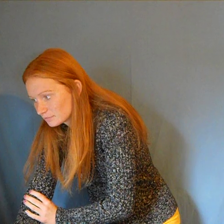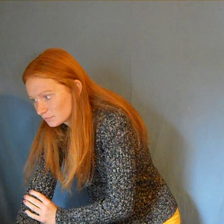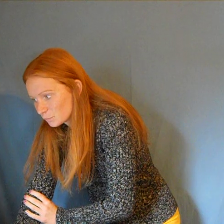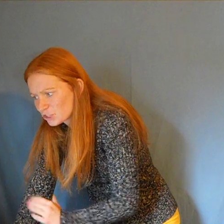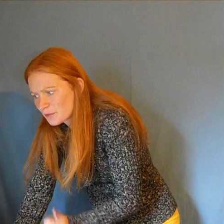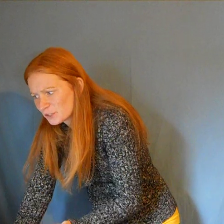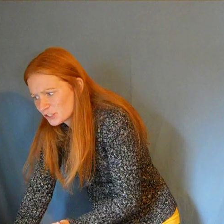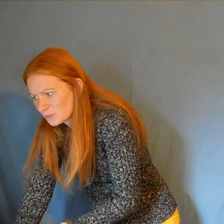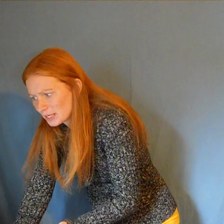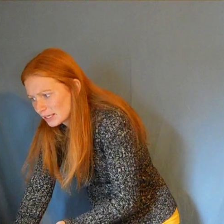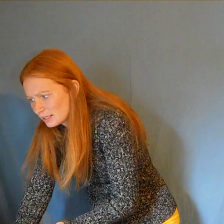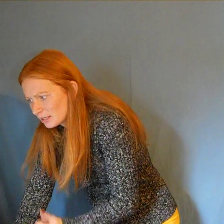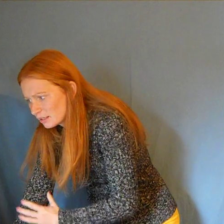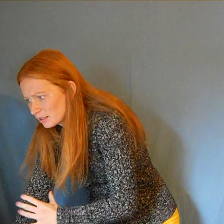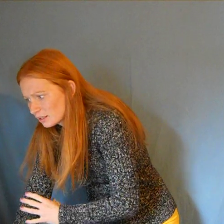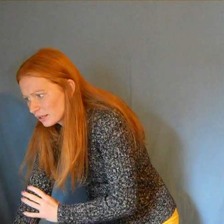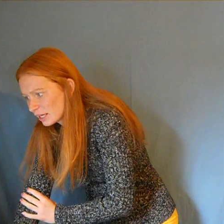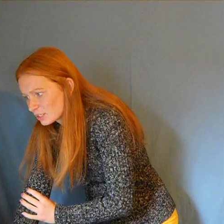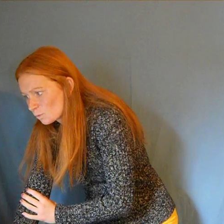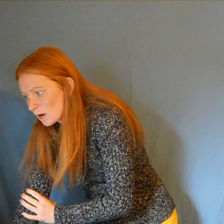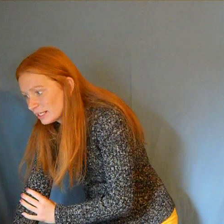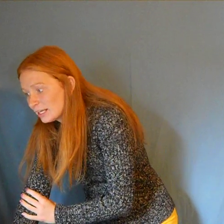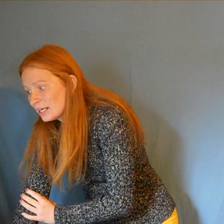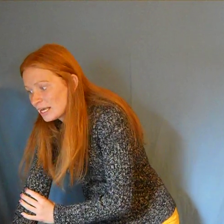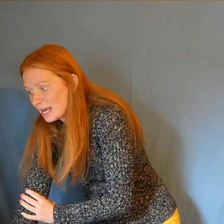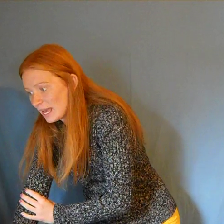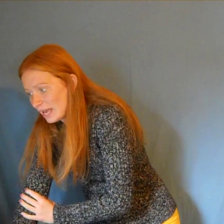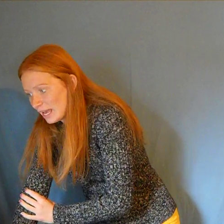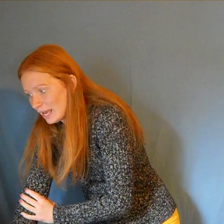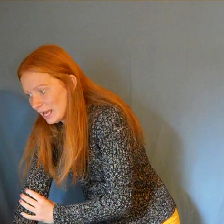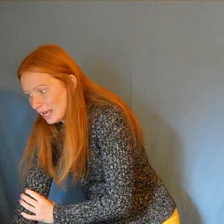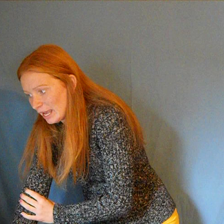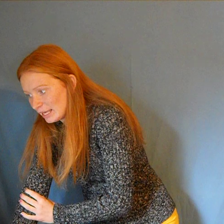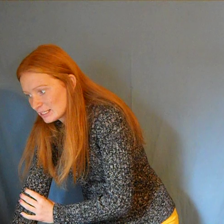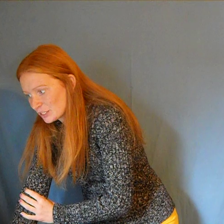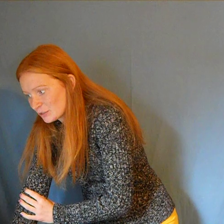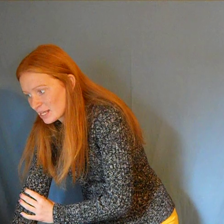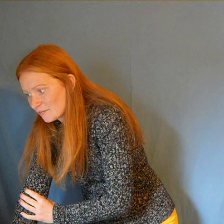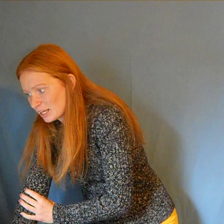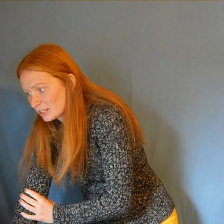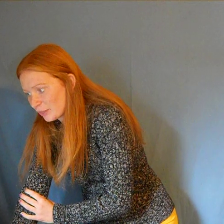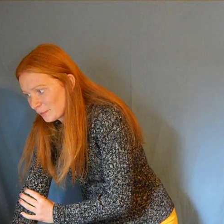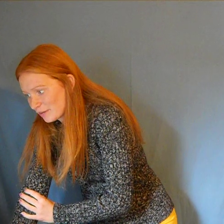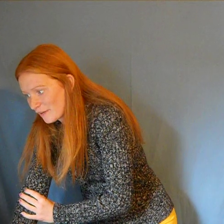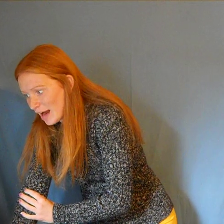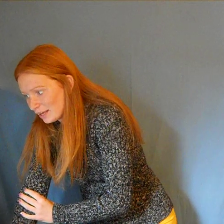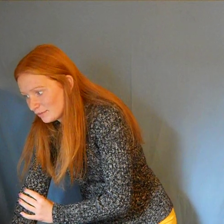Which number did you want again? Okay, it's 1-807-35-8262.